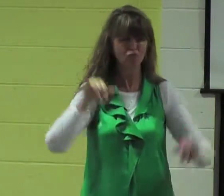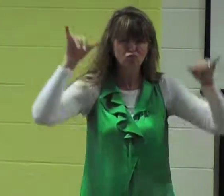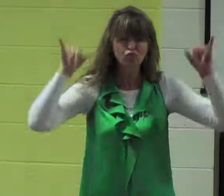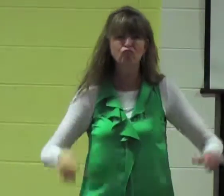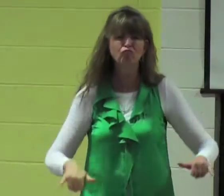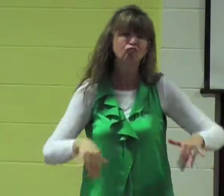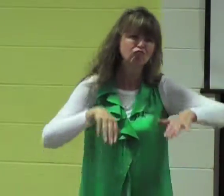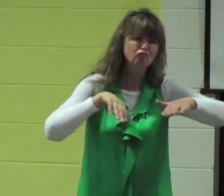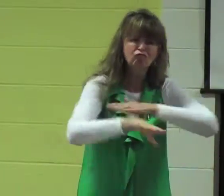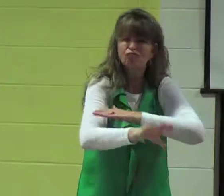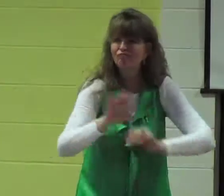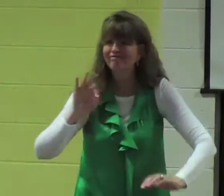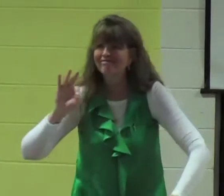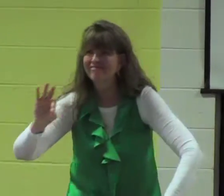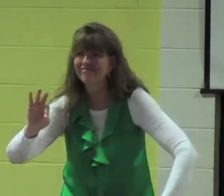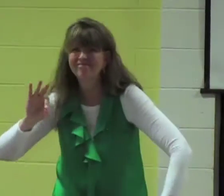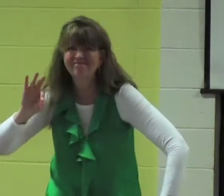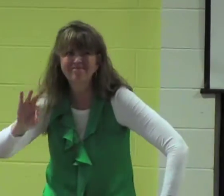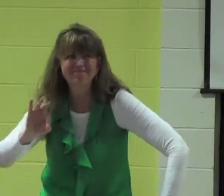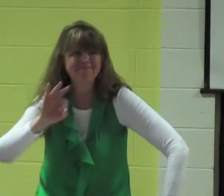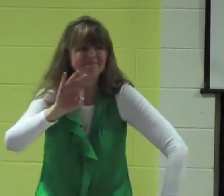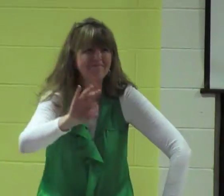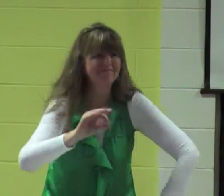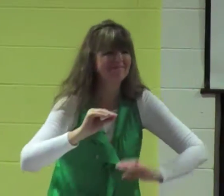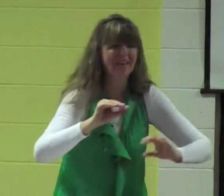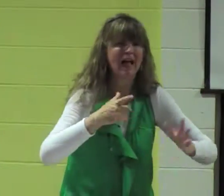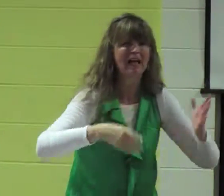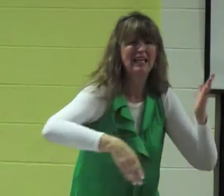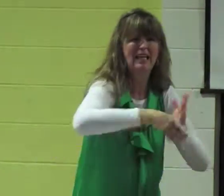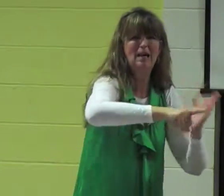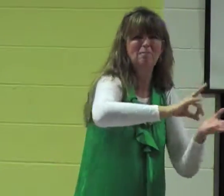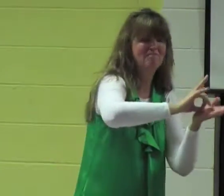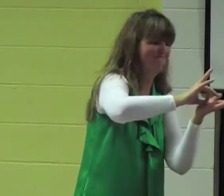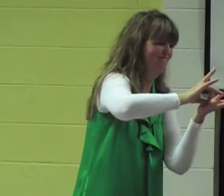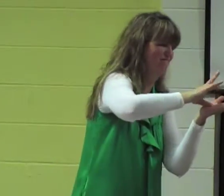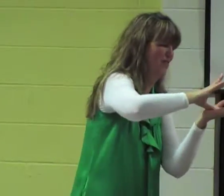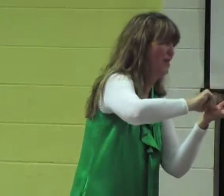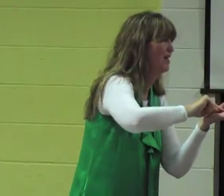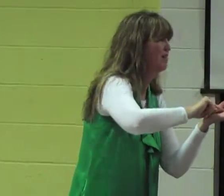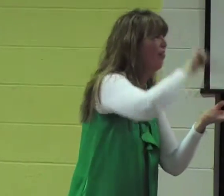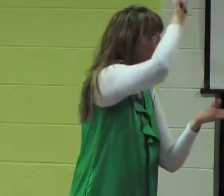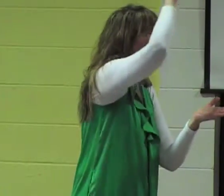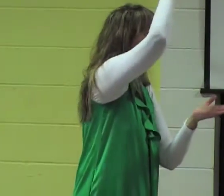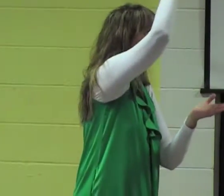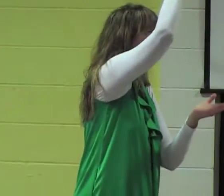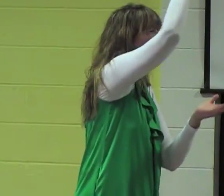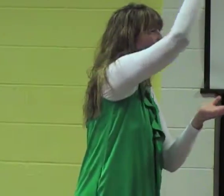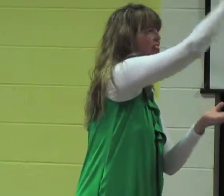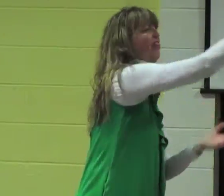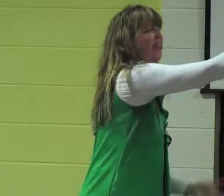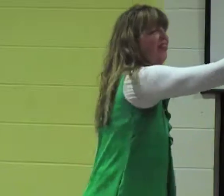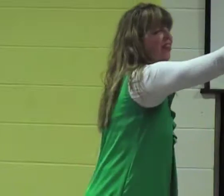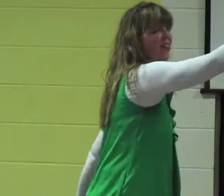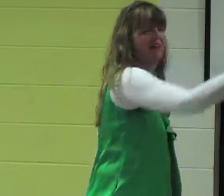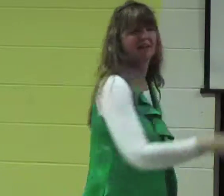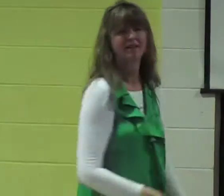he had a brain even though he had a brain to him he would go and he would preach and teach the message and they would